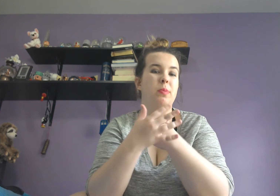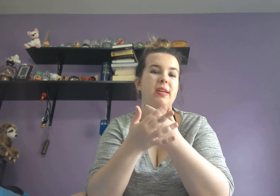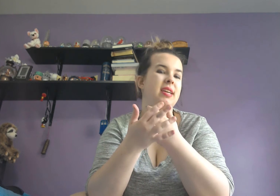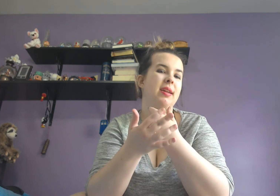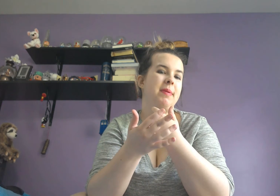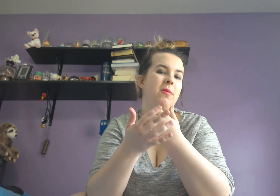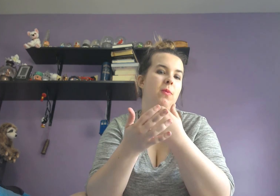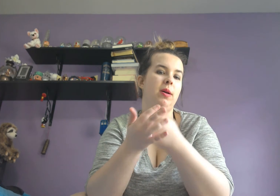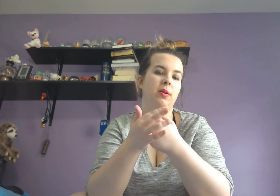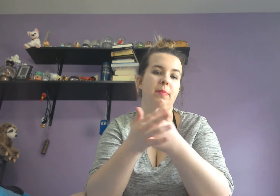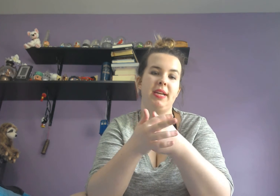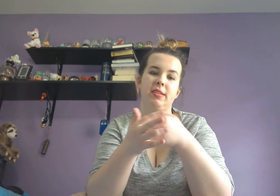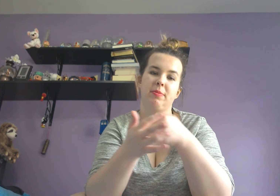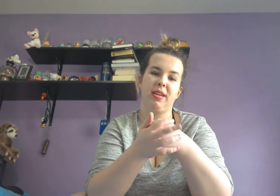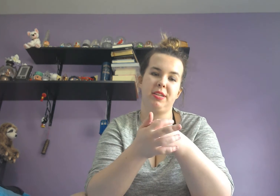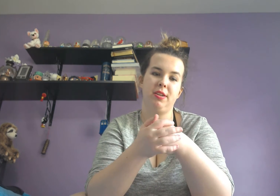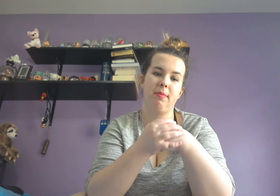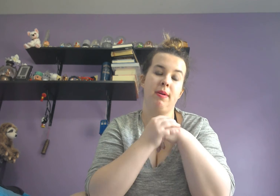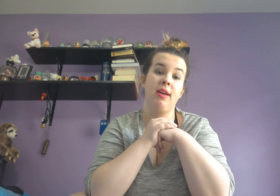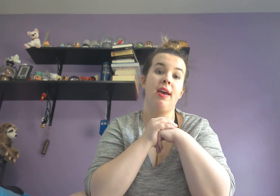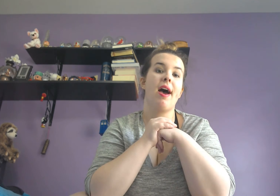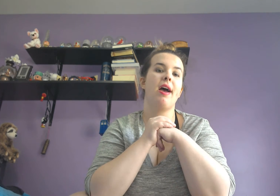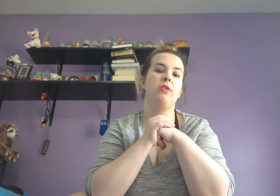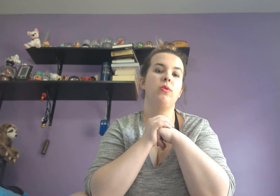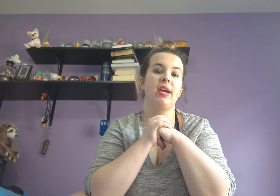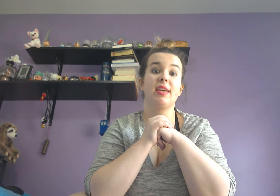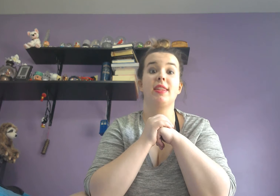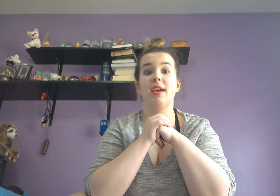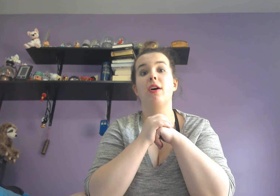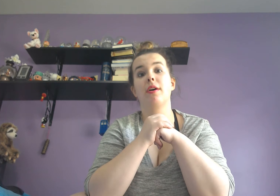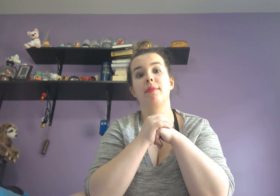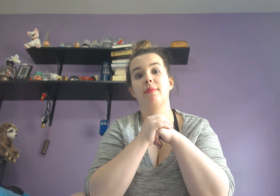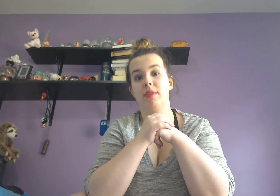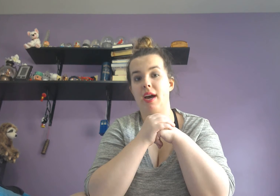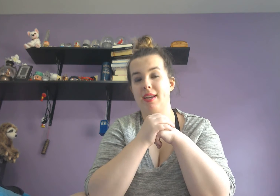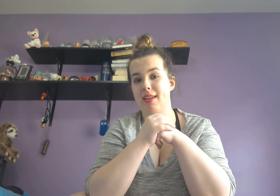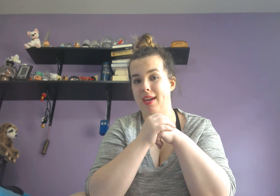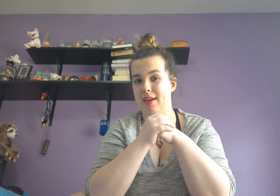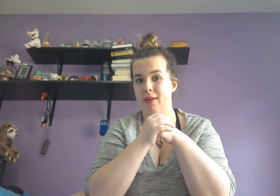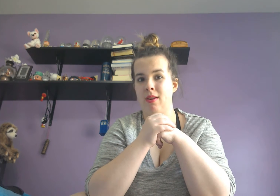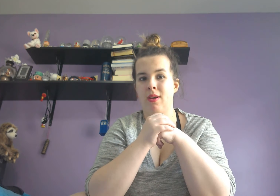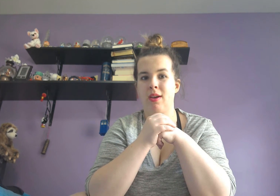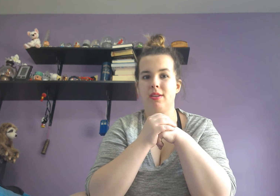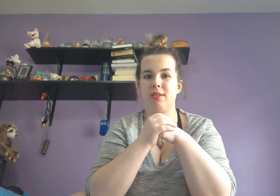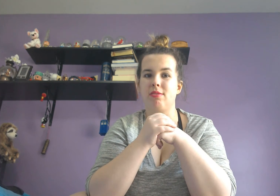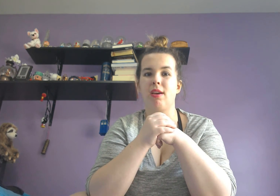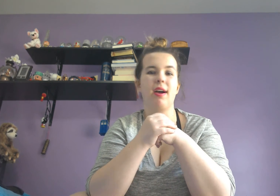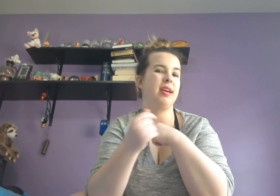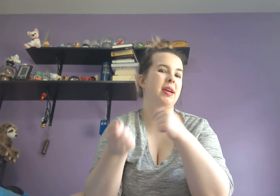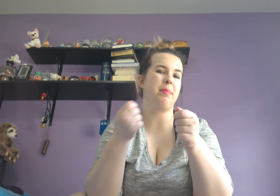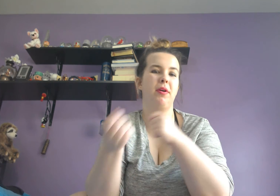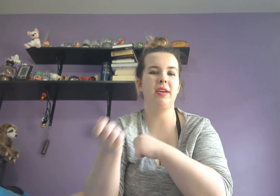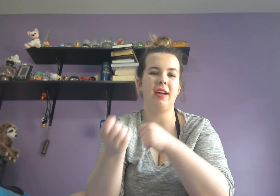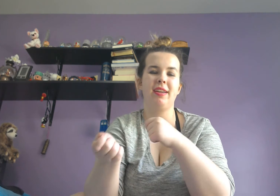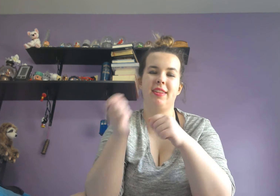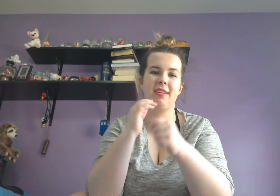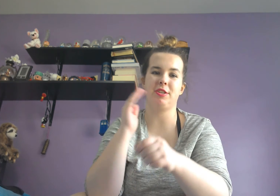excited about Walter and Paige's relationship I do like that they are not, like, tugging and pulling on it they just